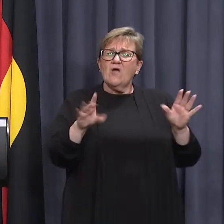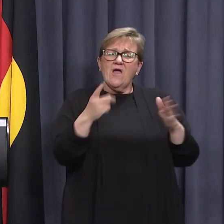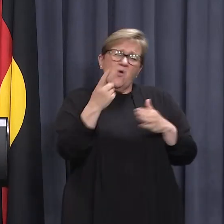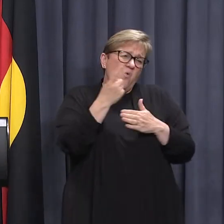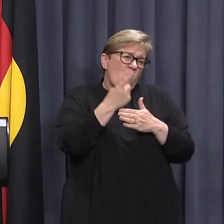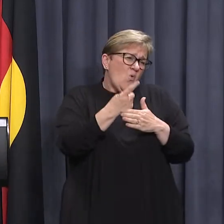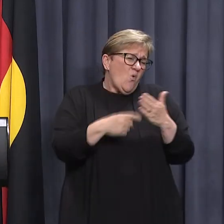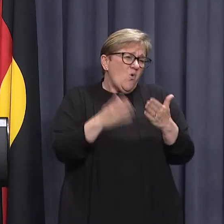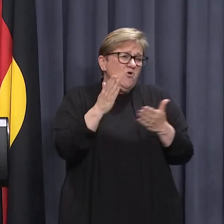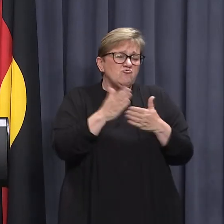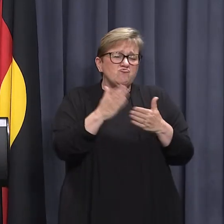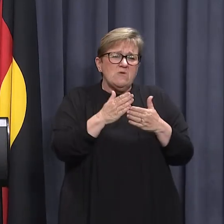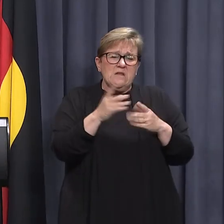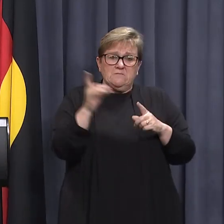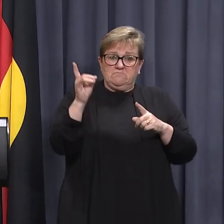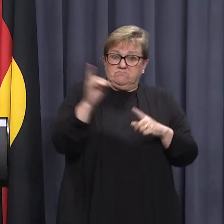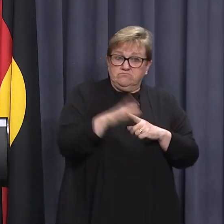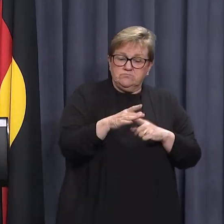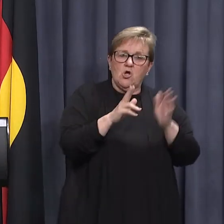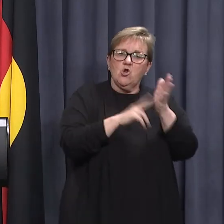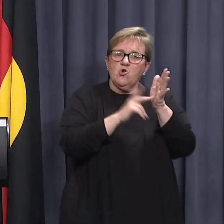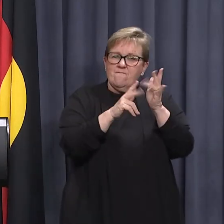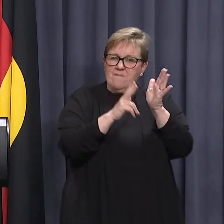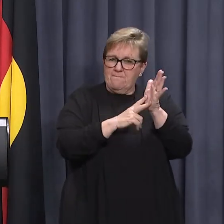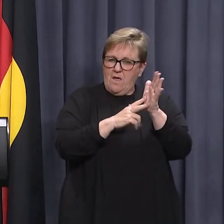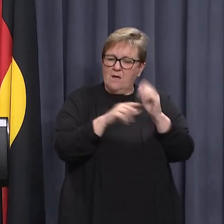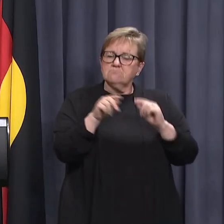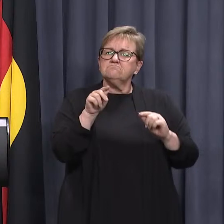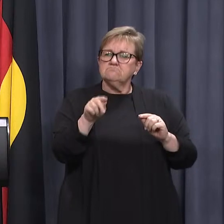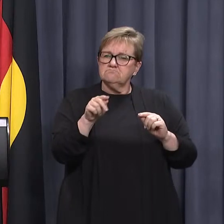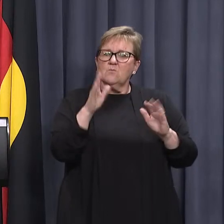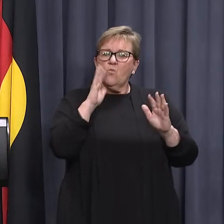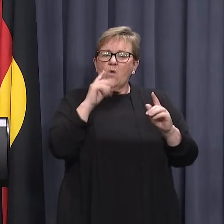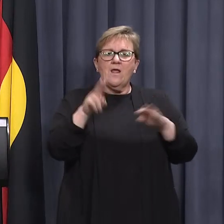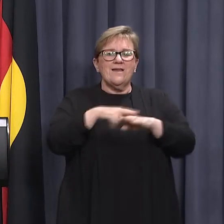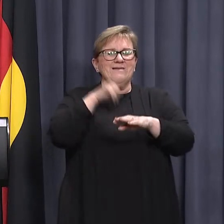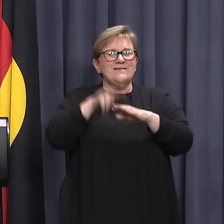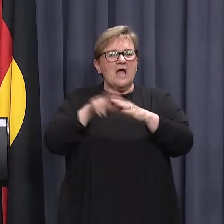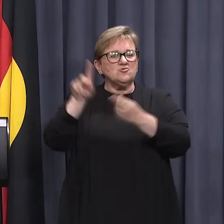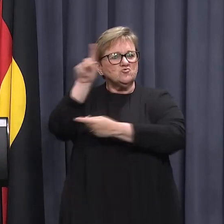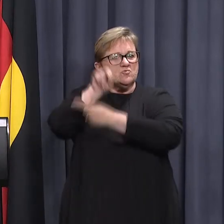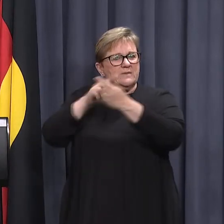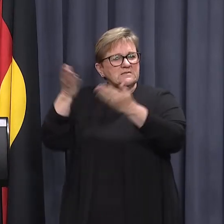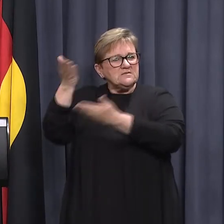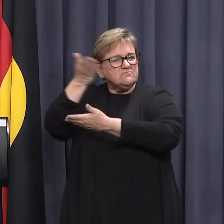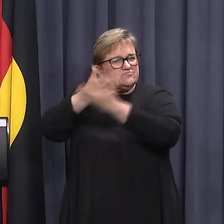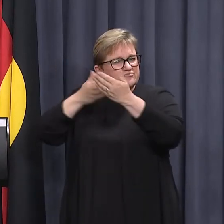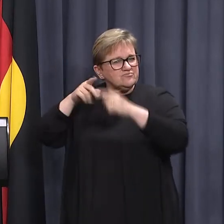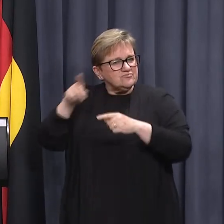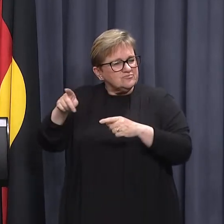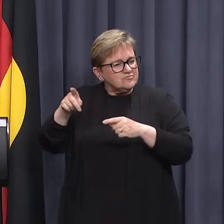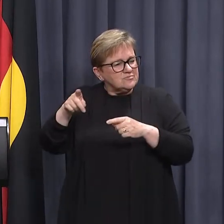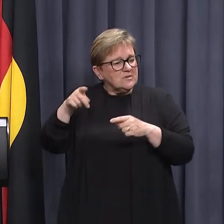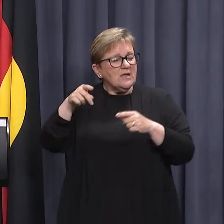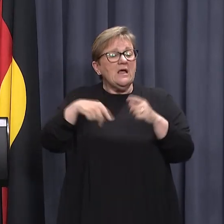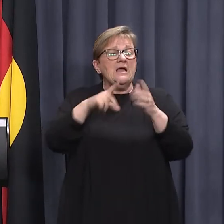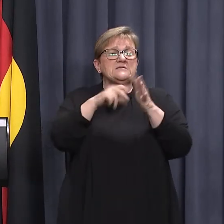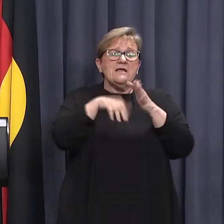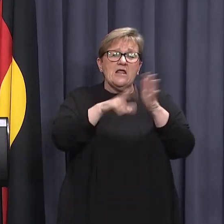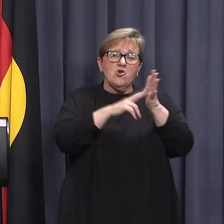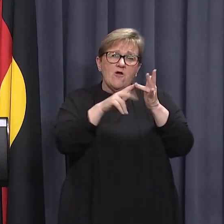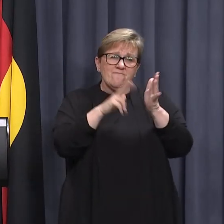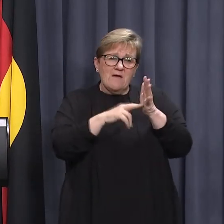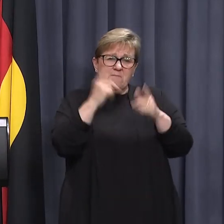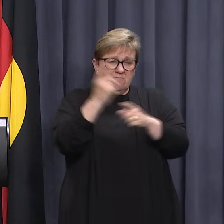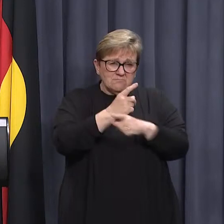became very pertinent in around November, and that's when it was occurring at National Cabinet. The department in November started